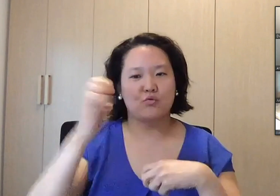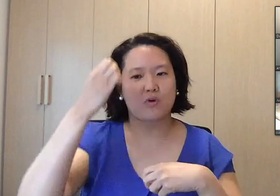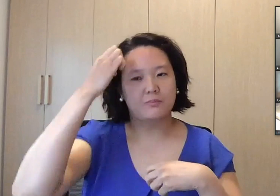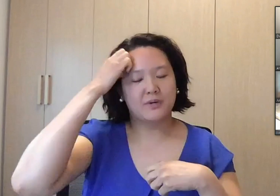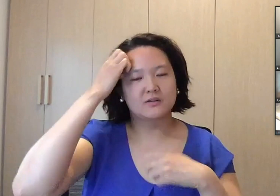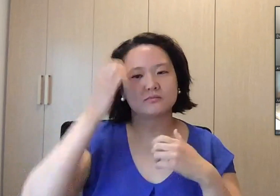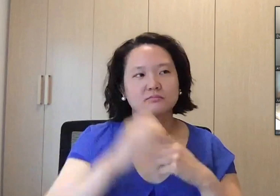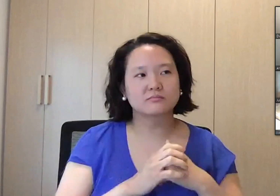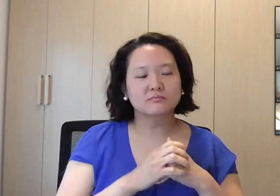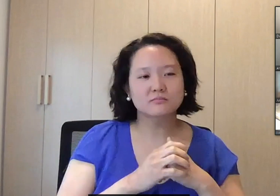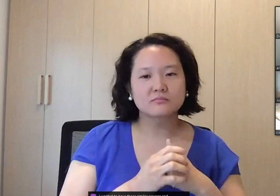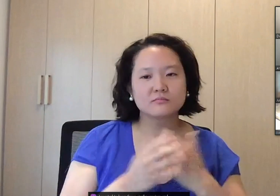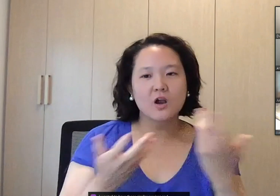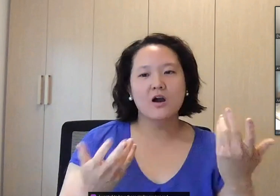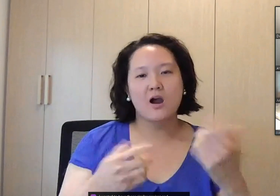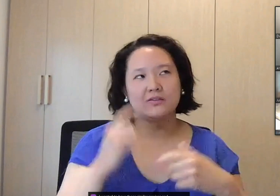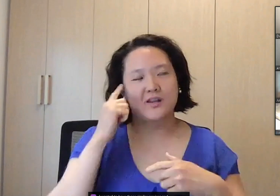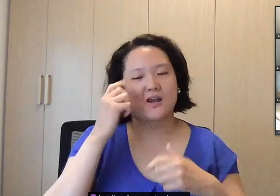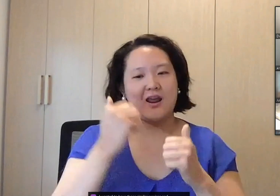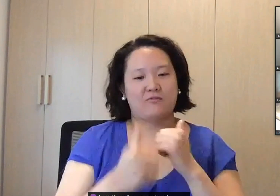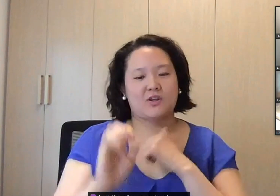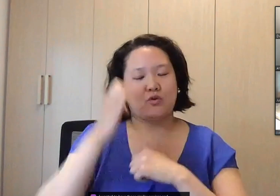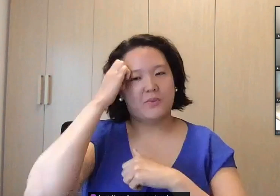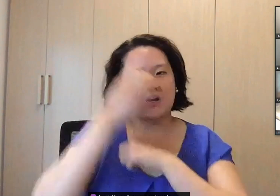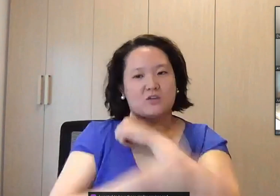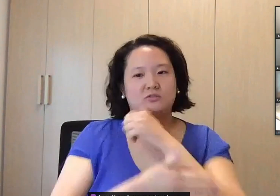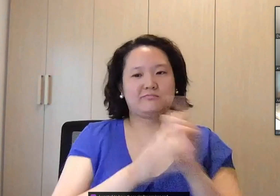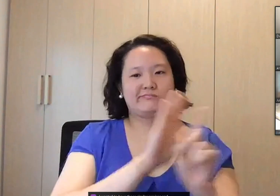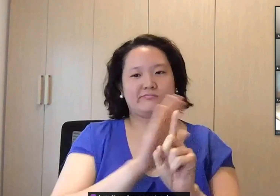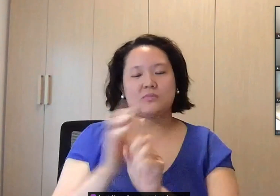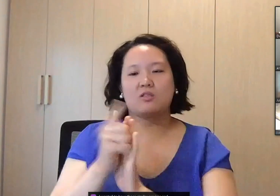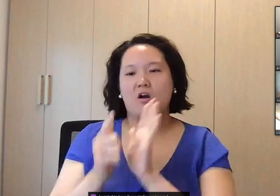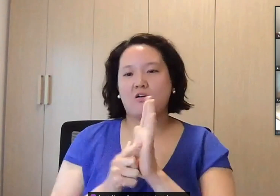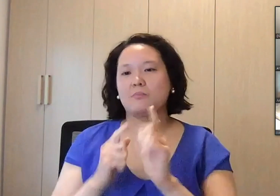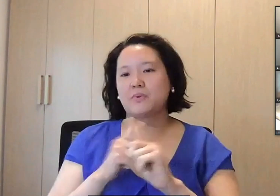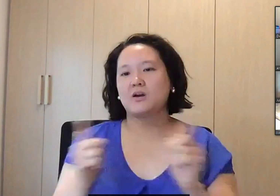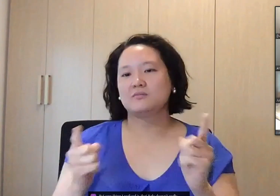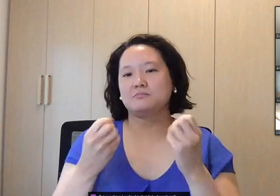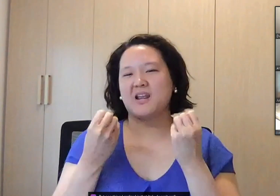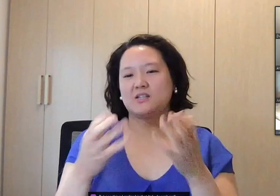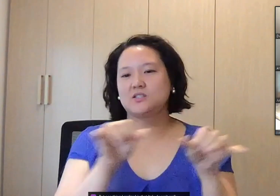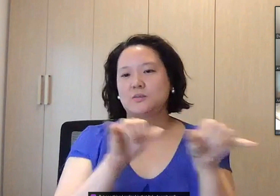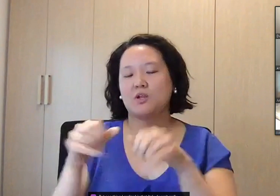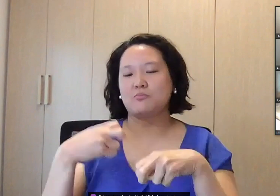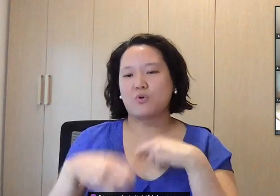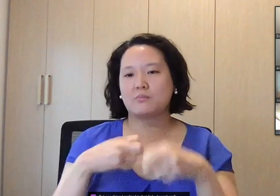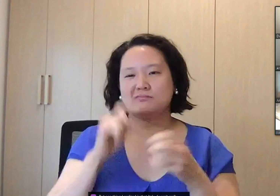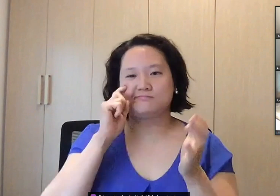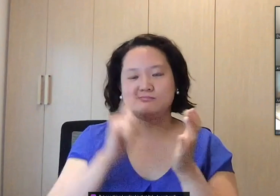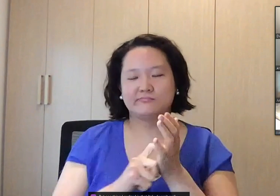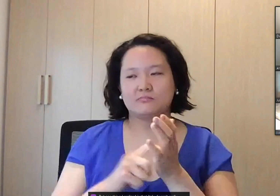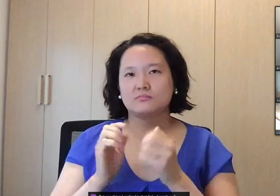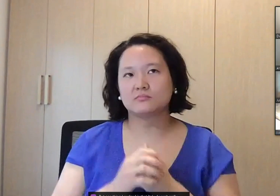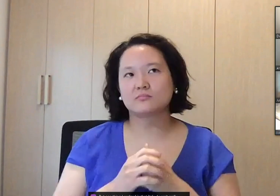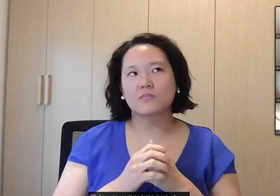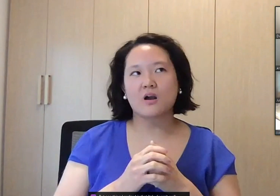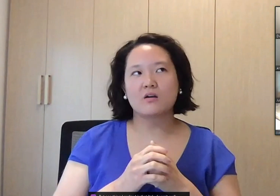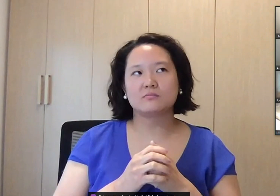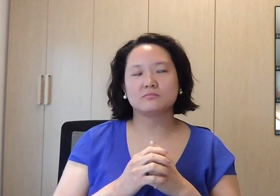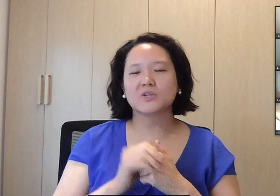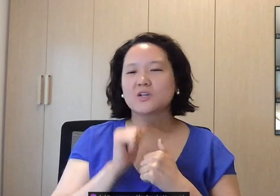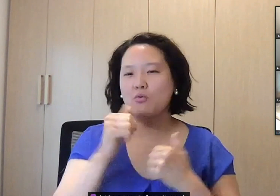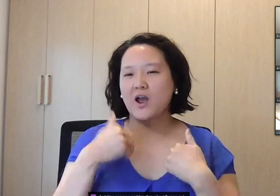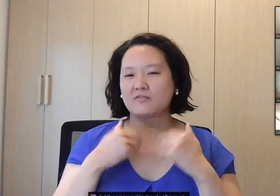have those laws and it's a common problem throughout Europe, not just Italy, but a lot of European countries have this